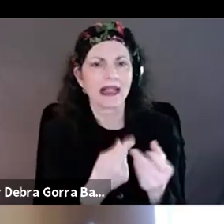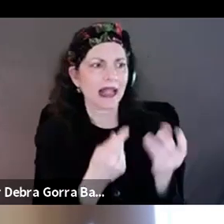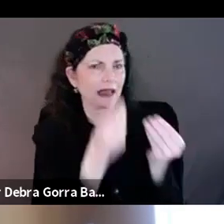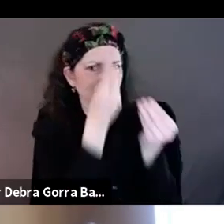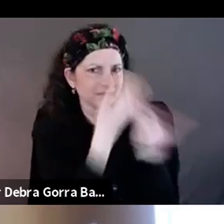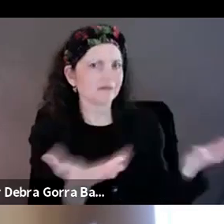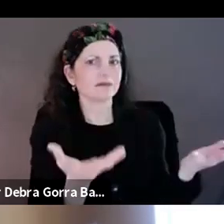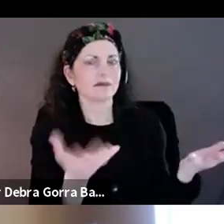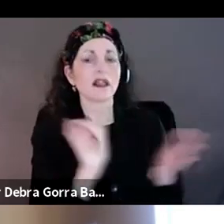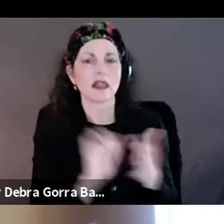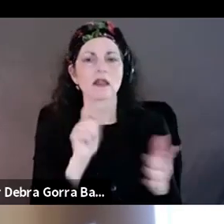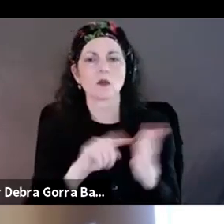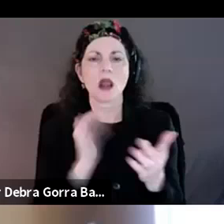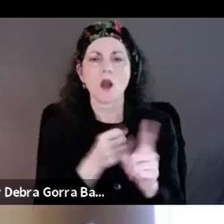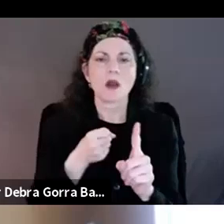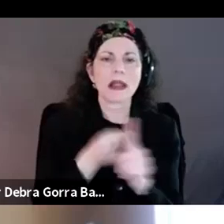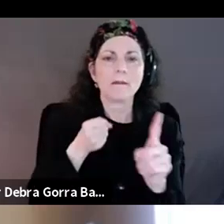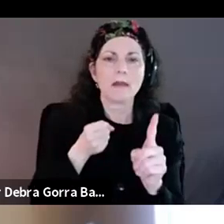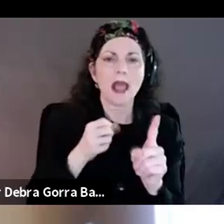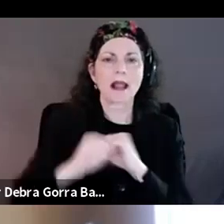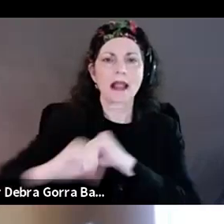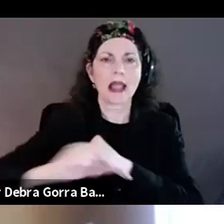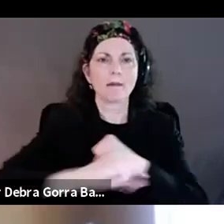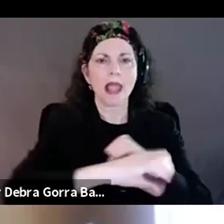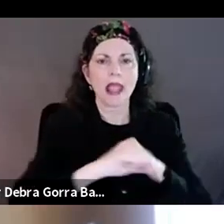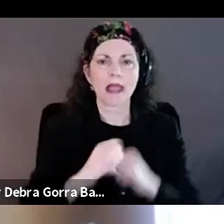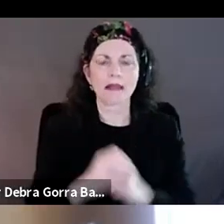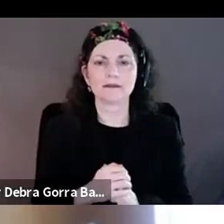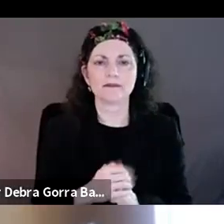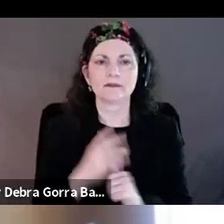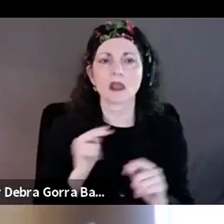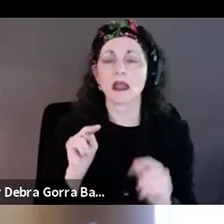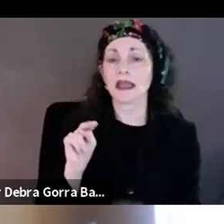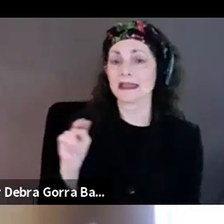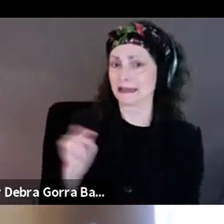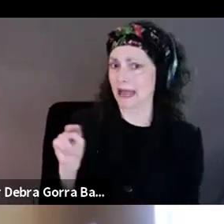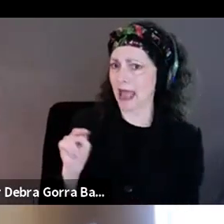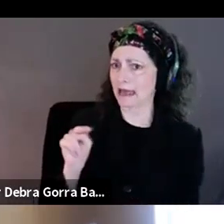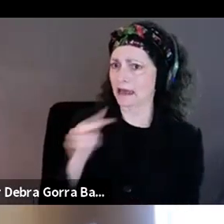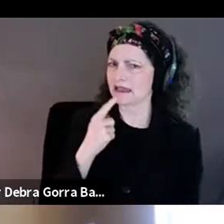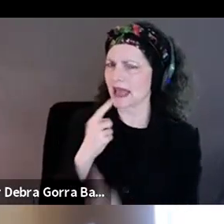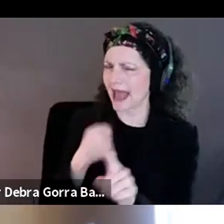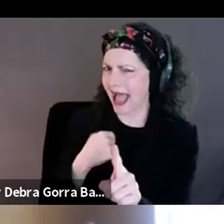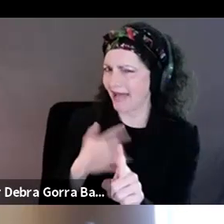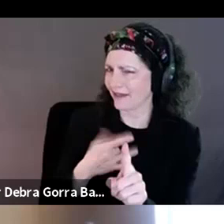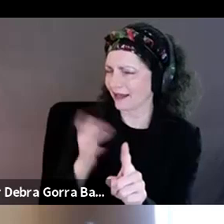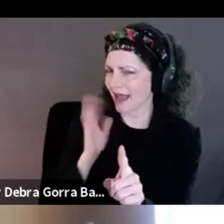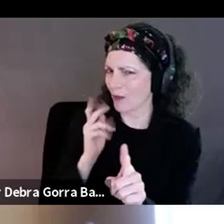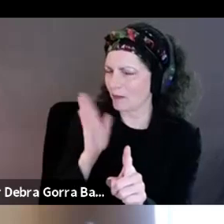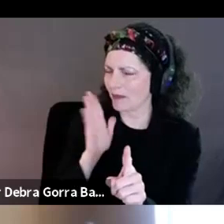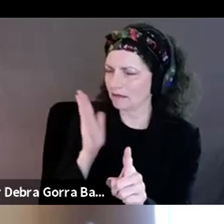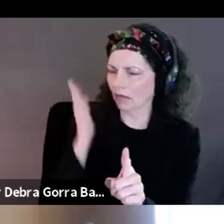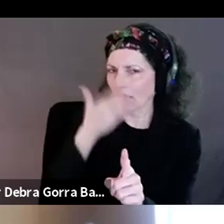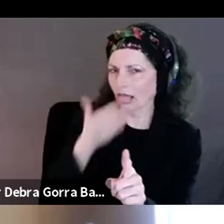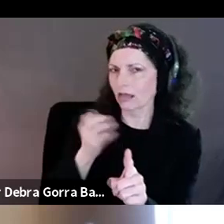impact campaign. I feel like I would be remiss if I didn't ask about, you know, what it takes to create an